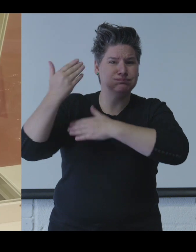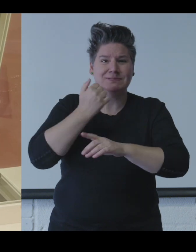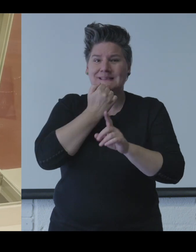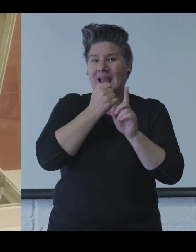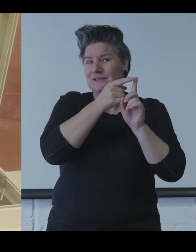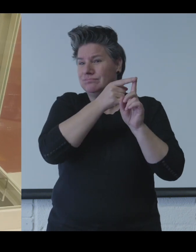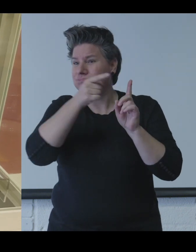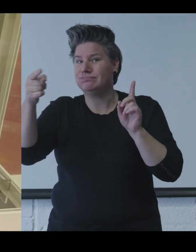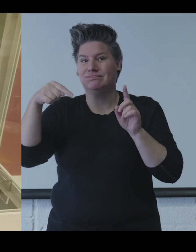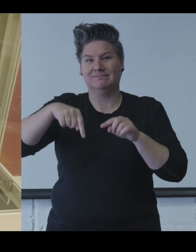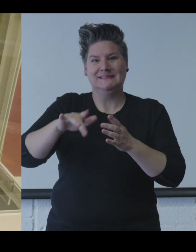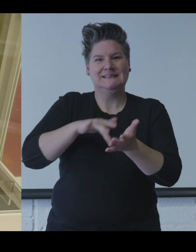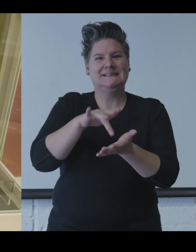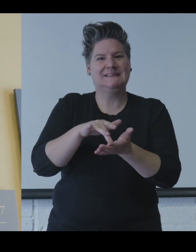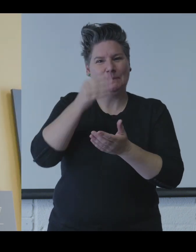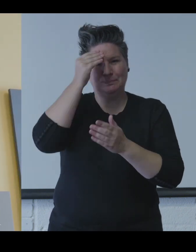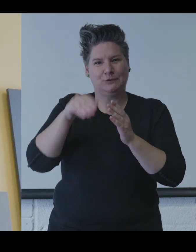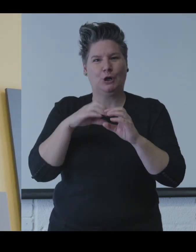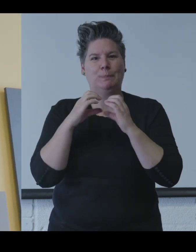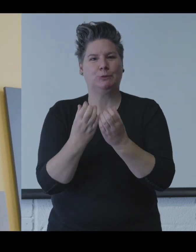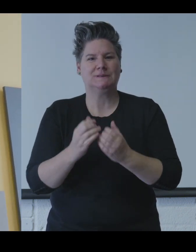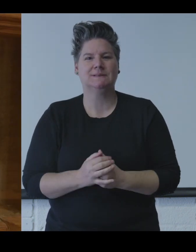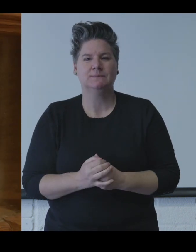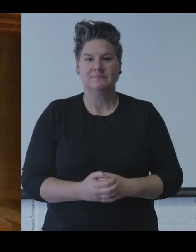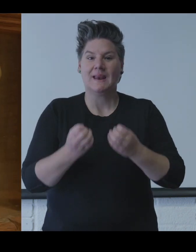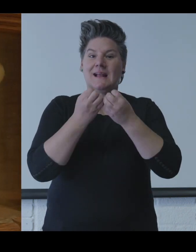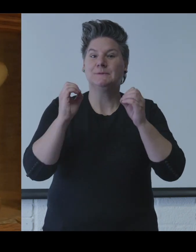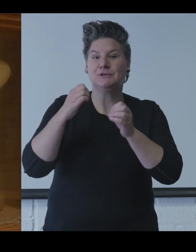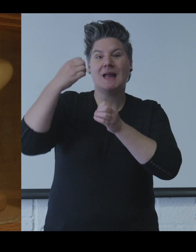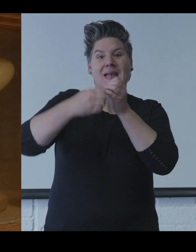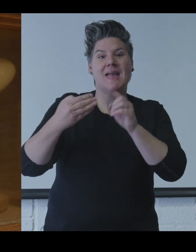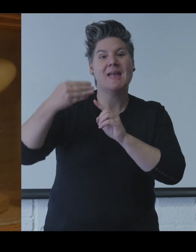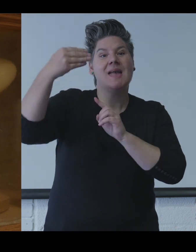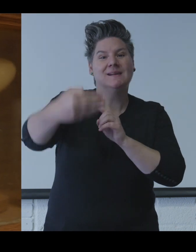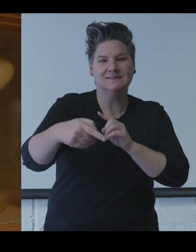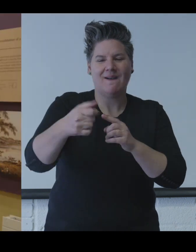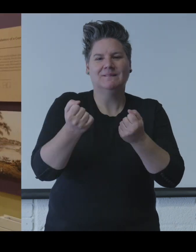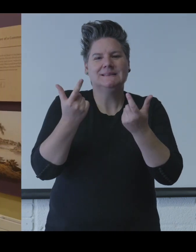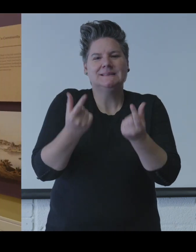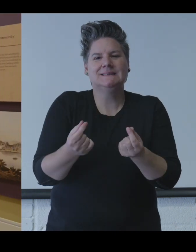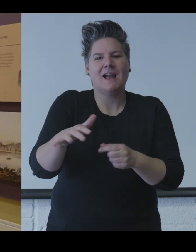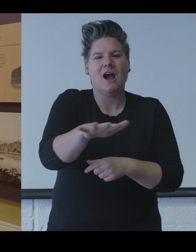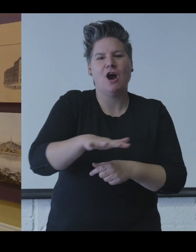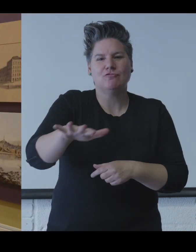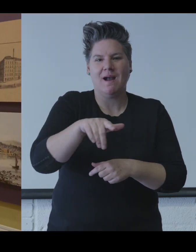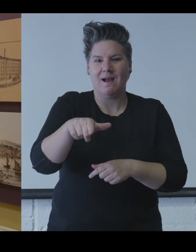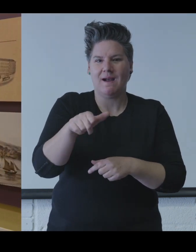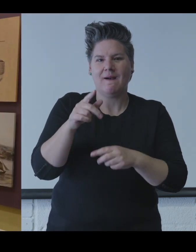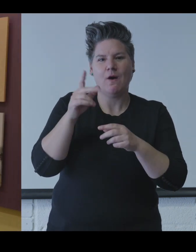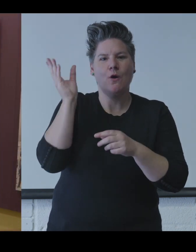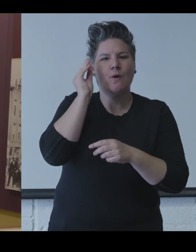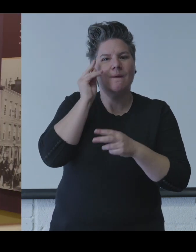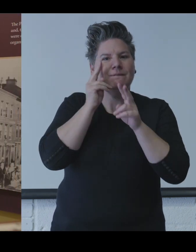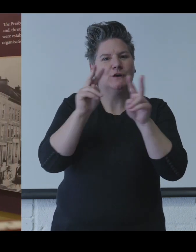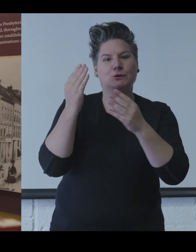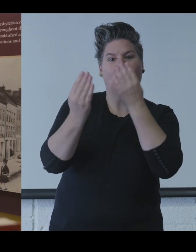The exhibition includes audio-visual displays, information panels and artefacts. You will see the timeline wall showing the key points